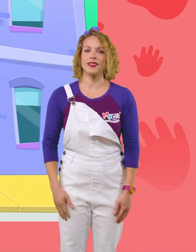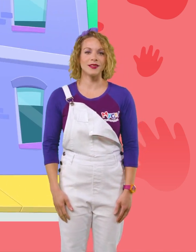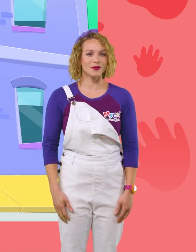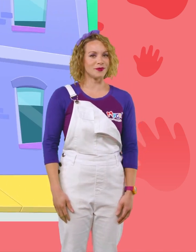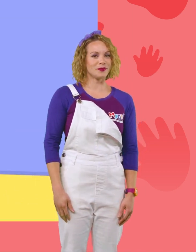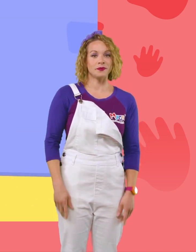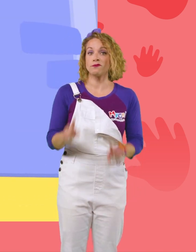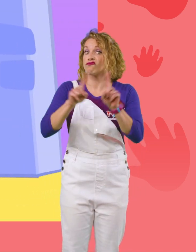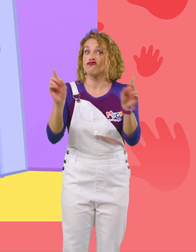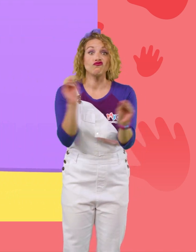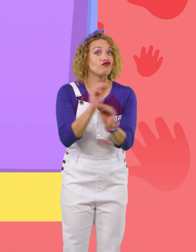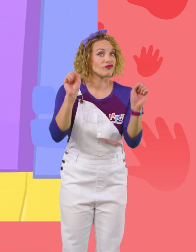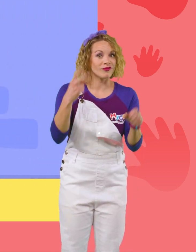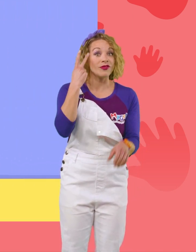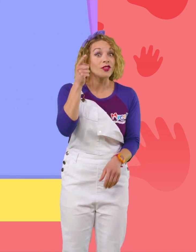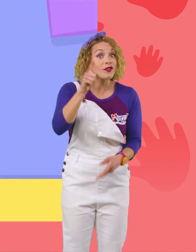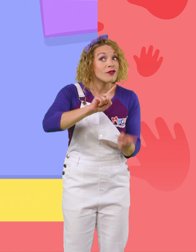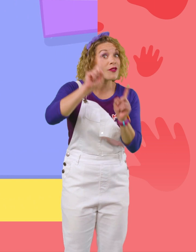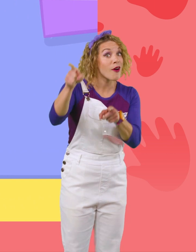But no one can see you go there.